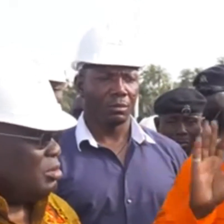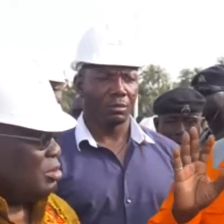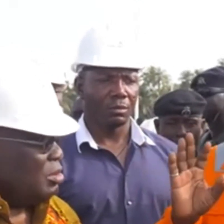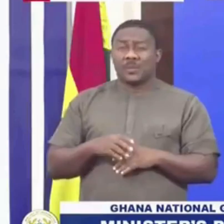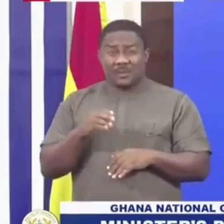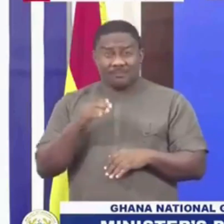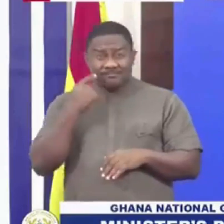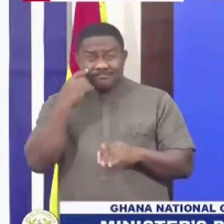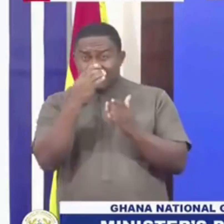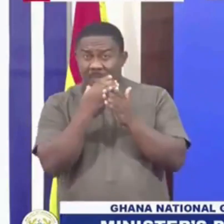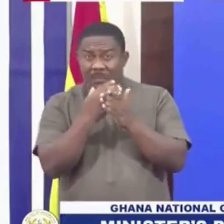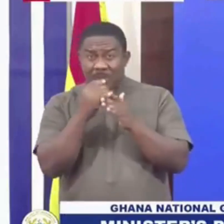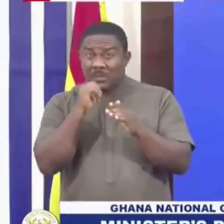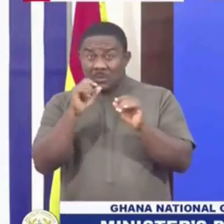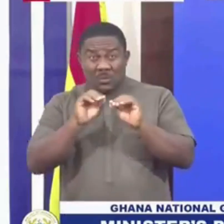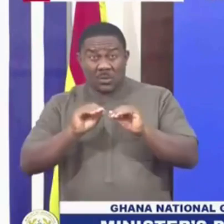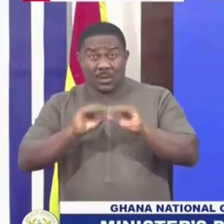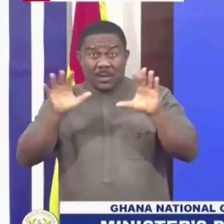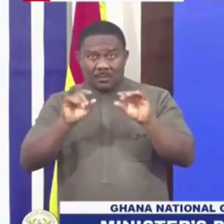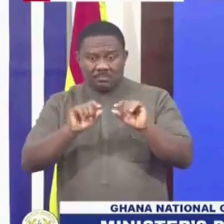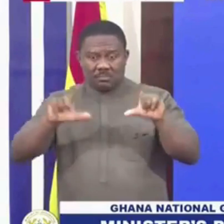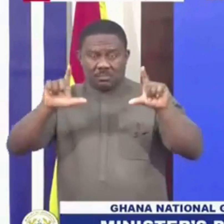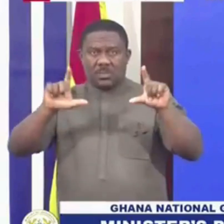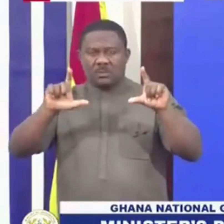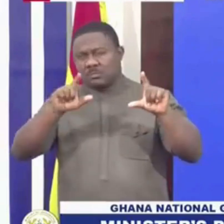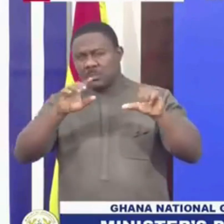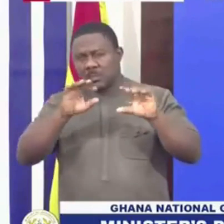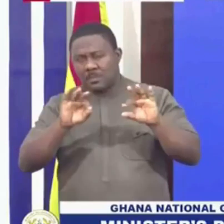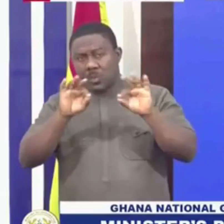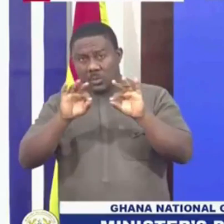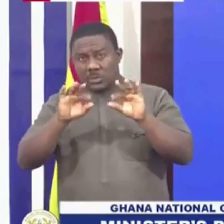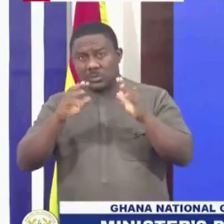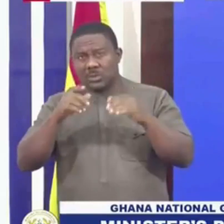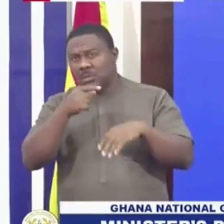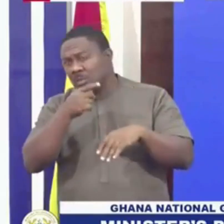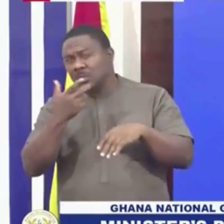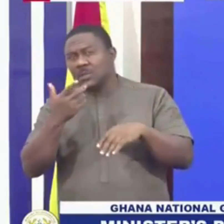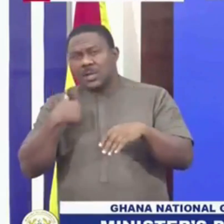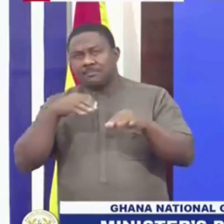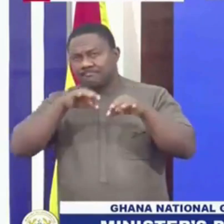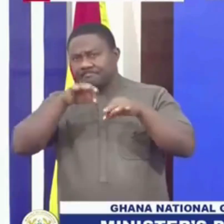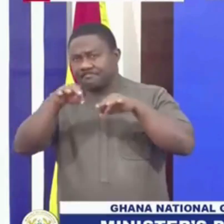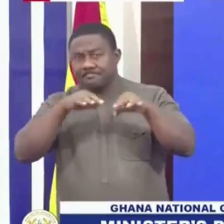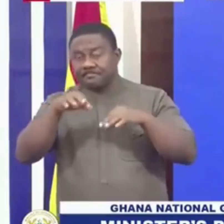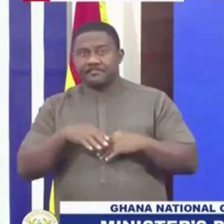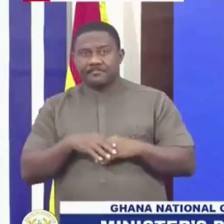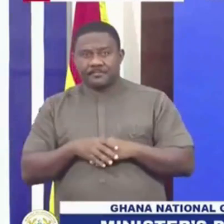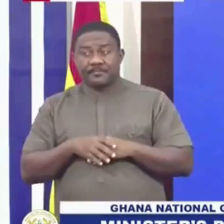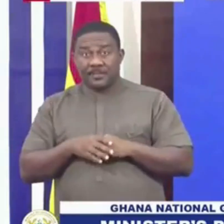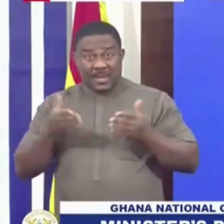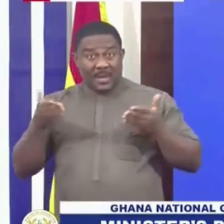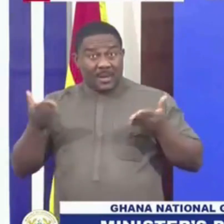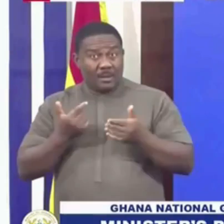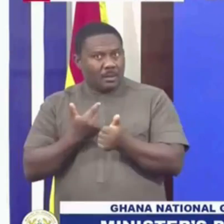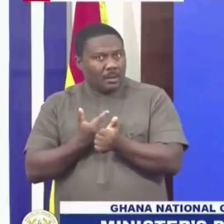perfectly. Just hang on with me. This is a very important slide. It just tells you how gas is distributed in the country.